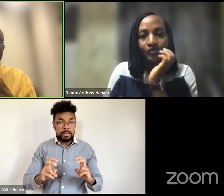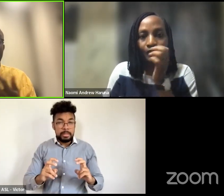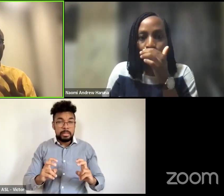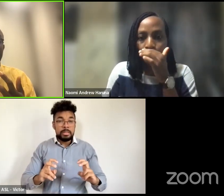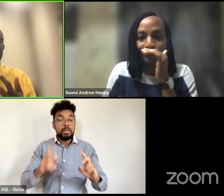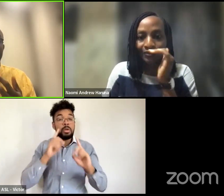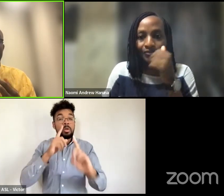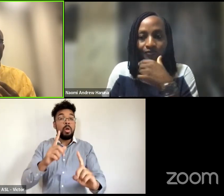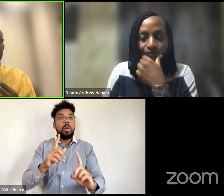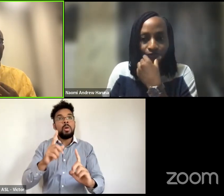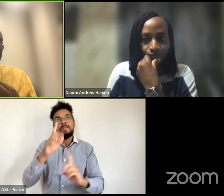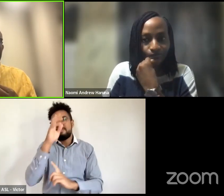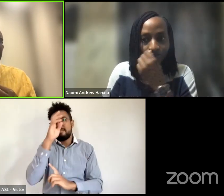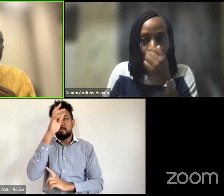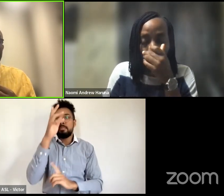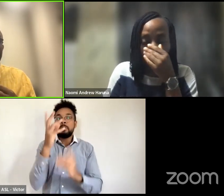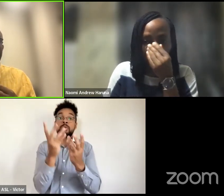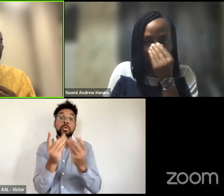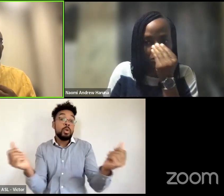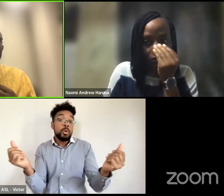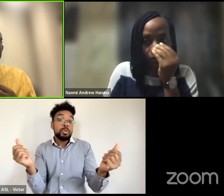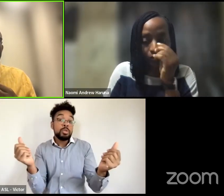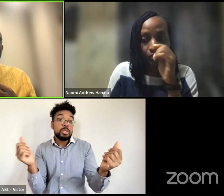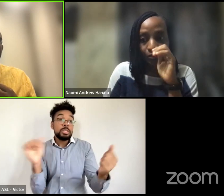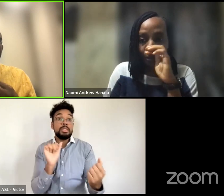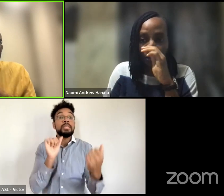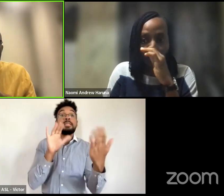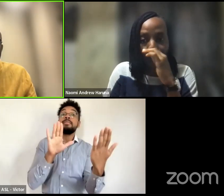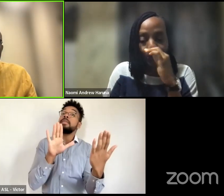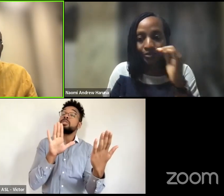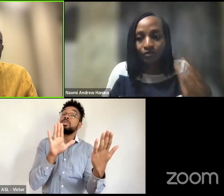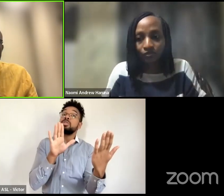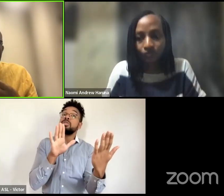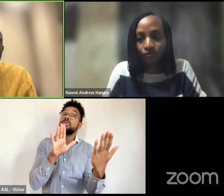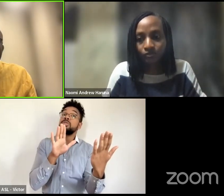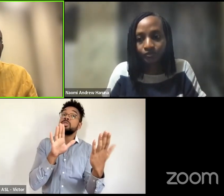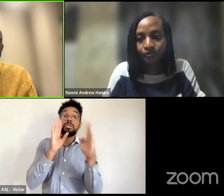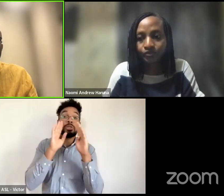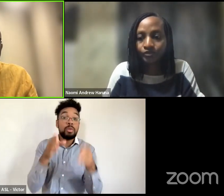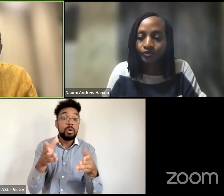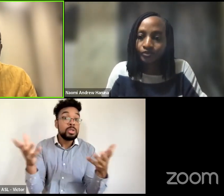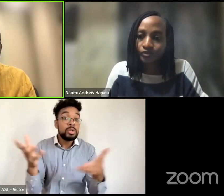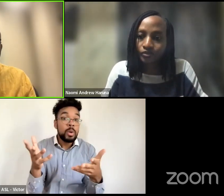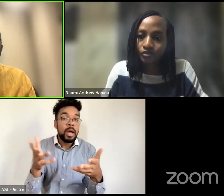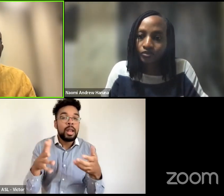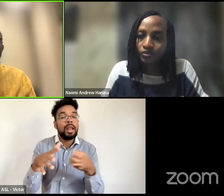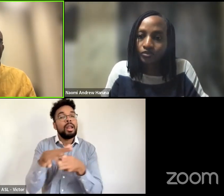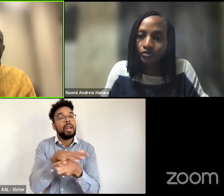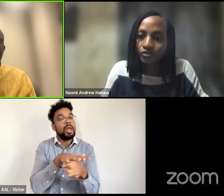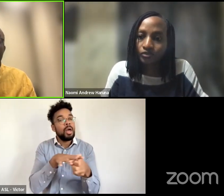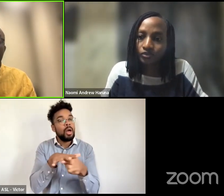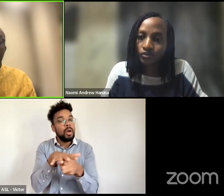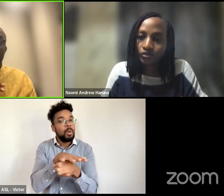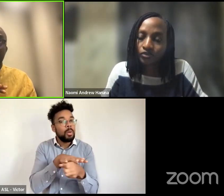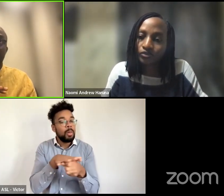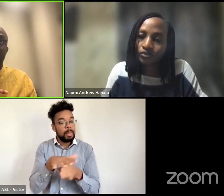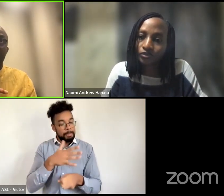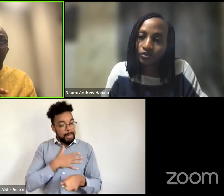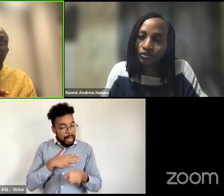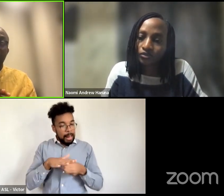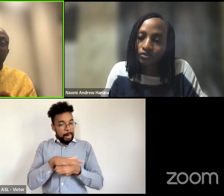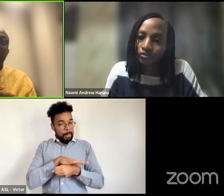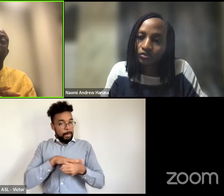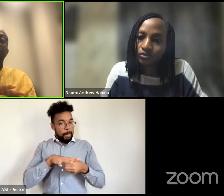solutions and come up that are focused on our locality so that even though